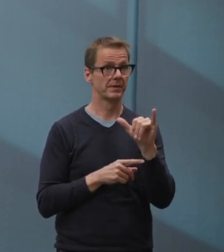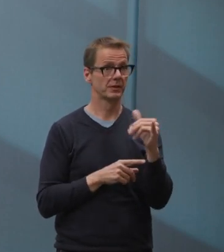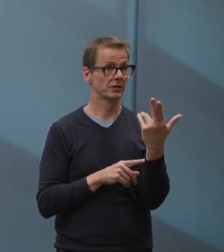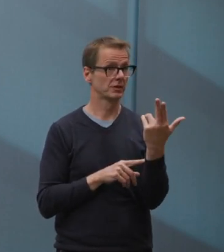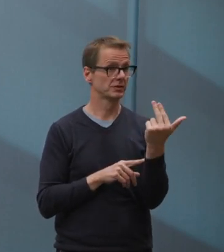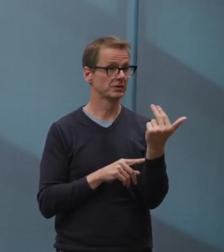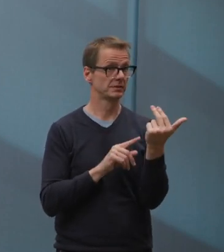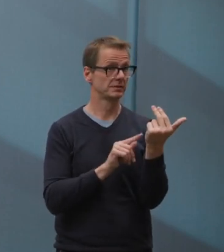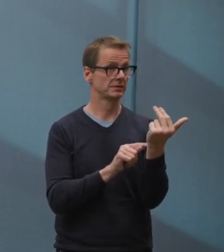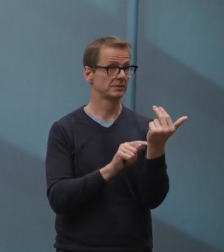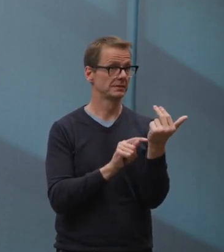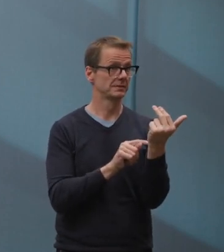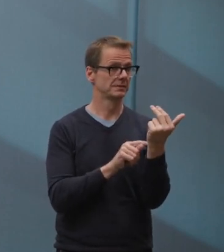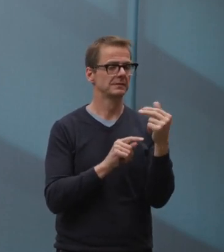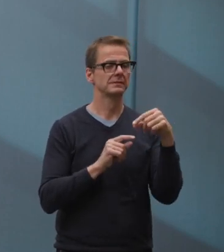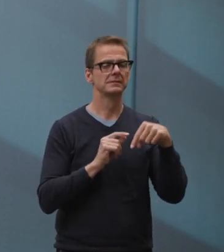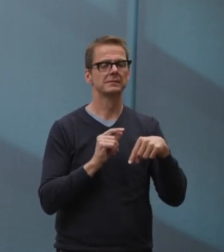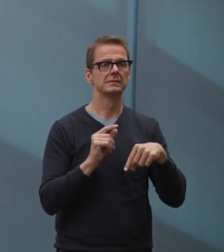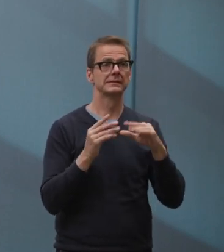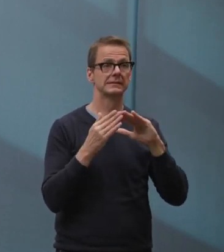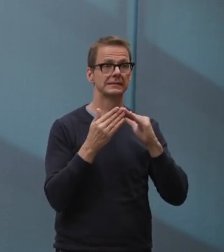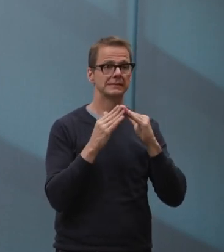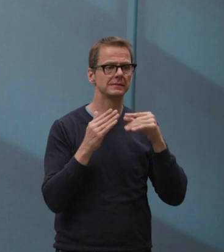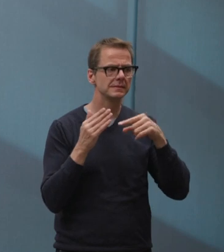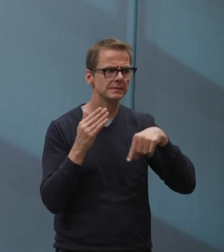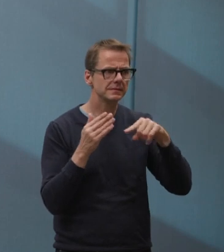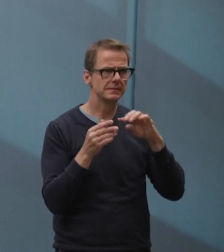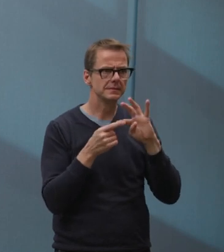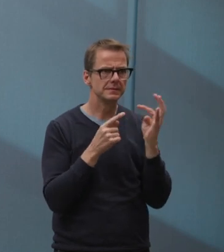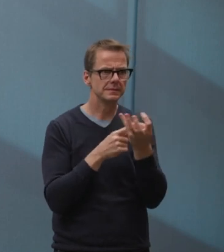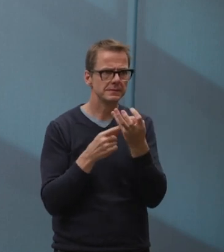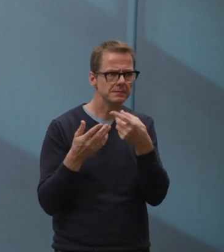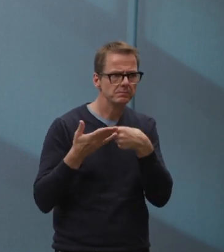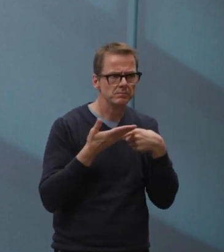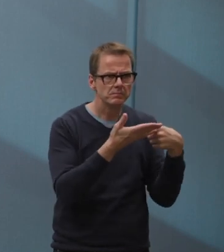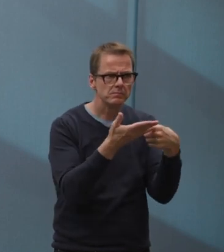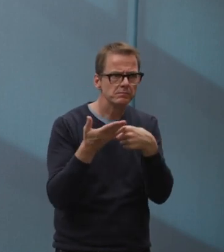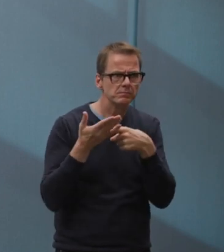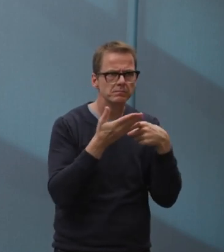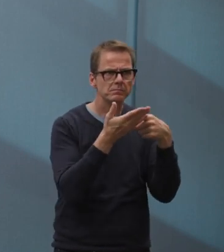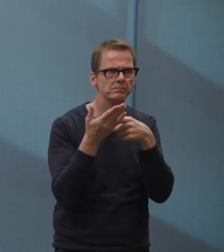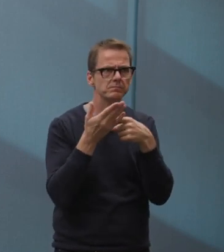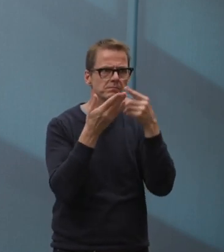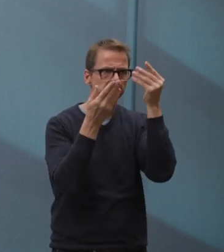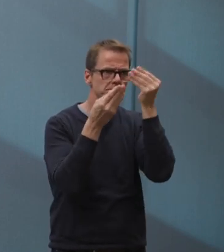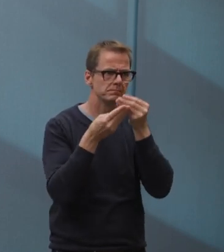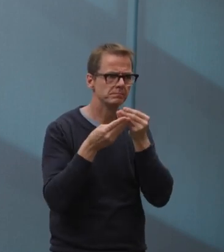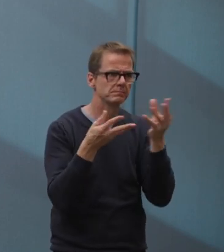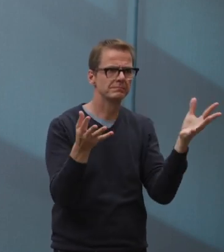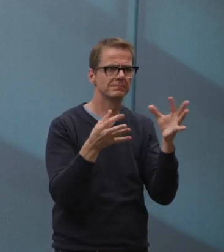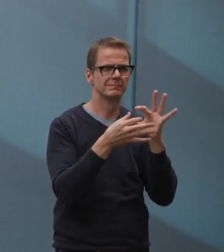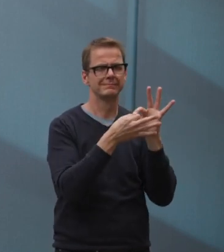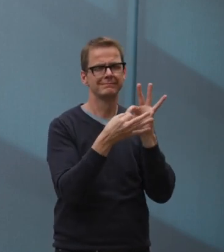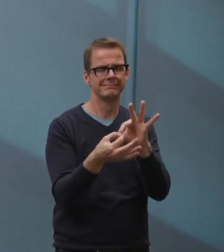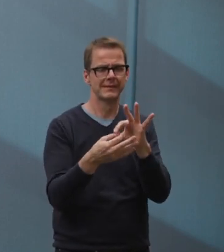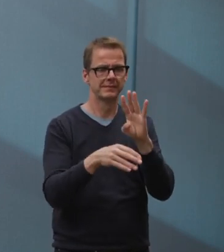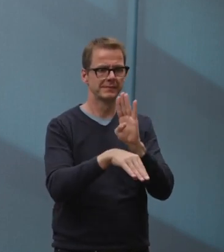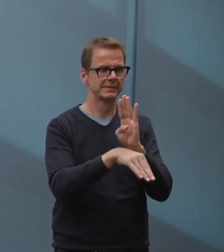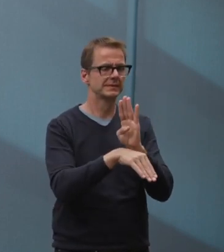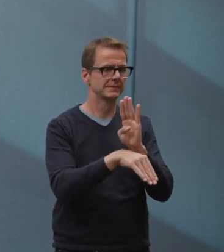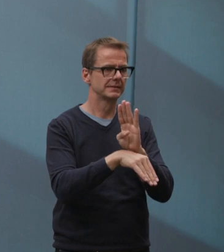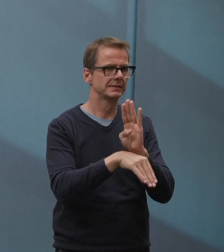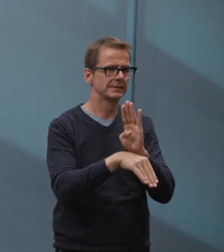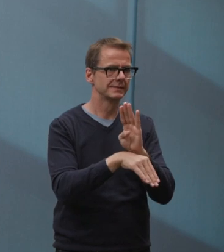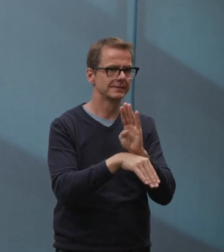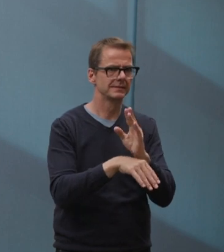cutting it too close? Should these businesses be prepared to open the day after? What's your message to them now? Well, businesses, of course, each get to